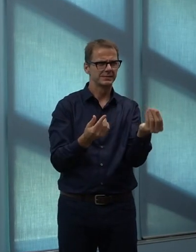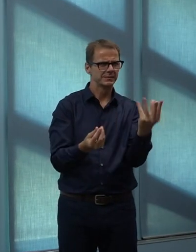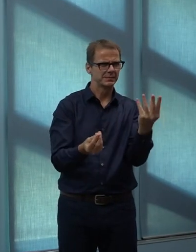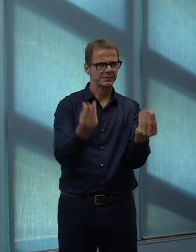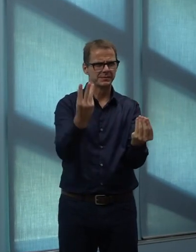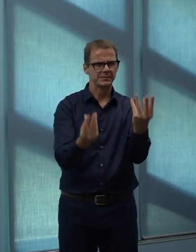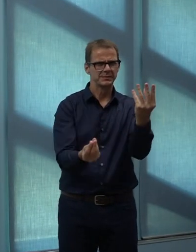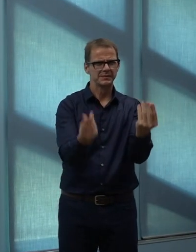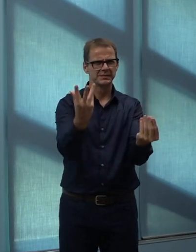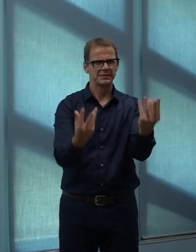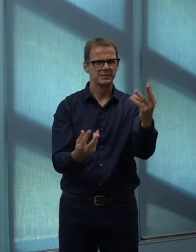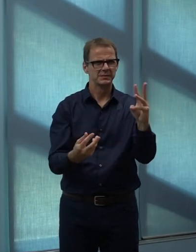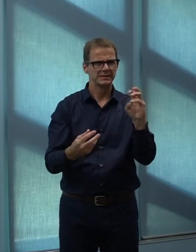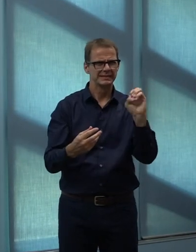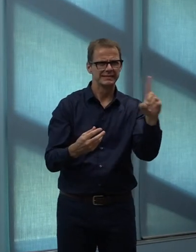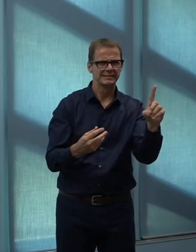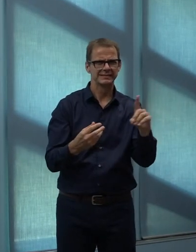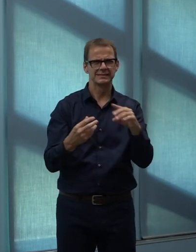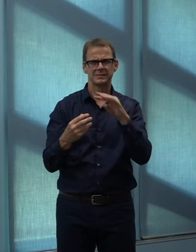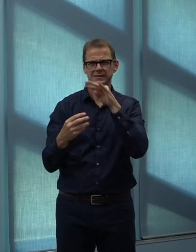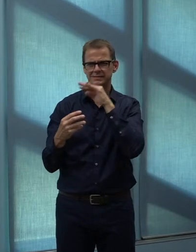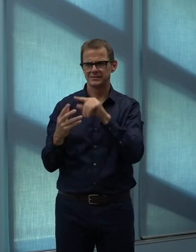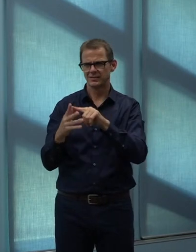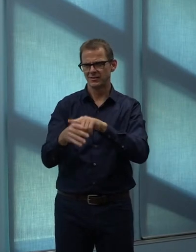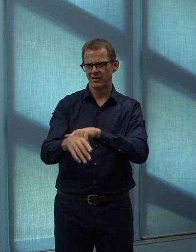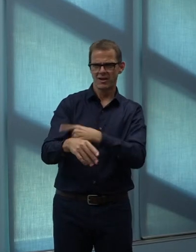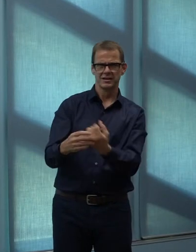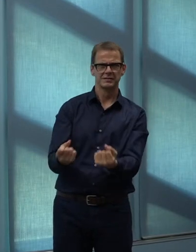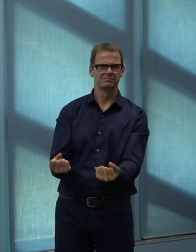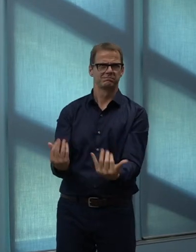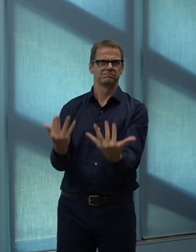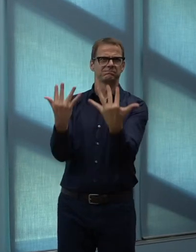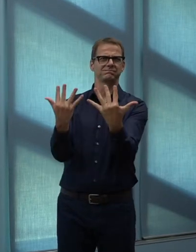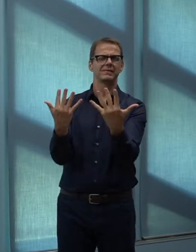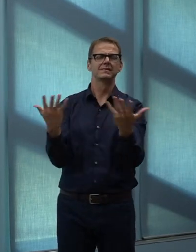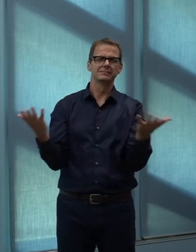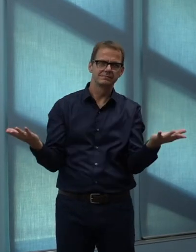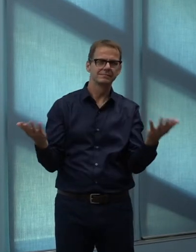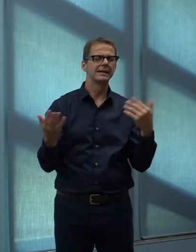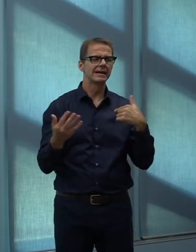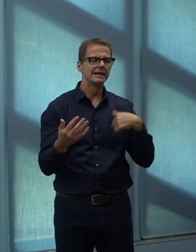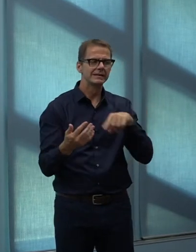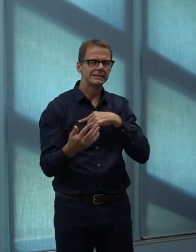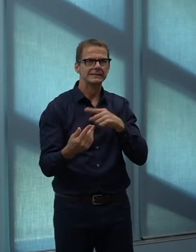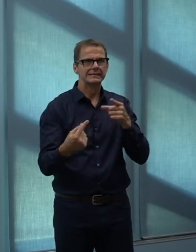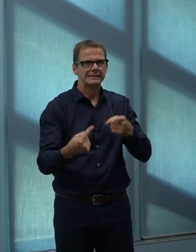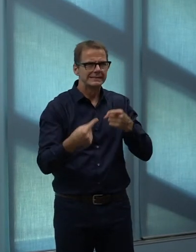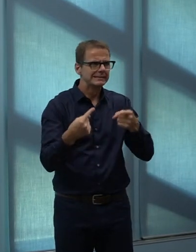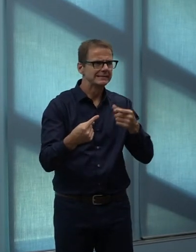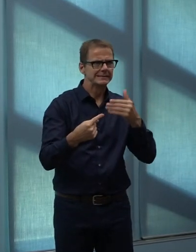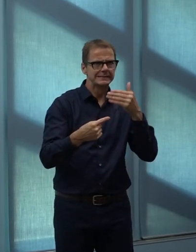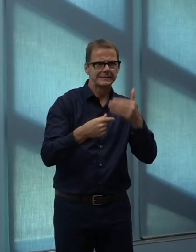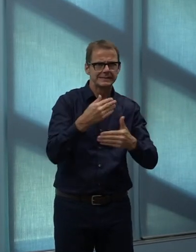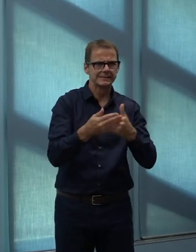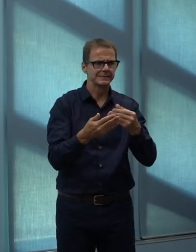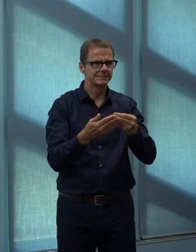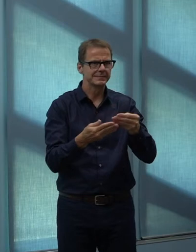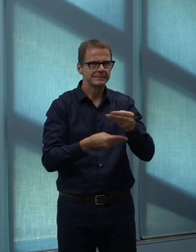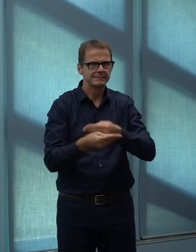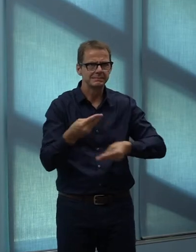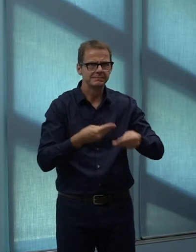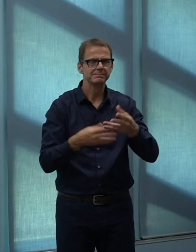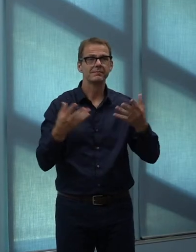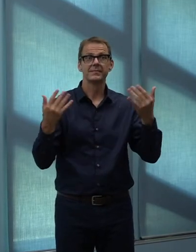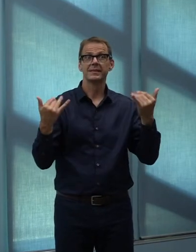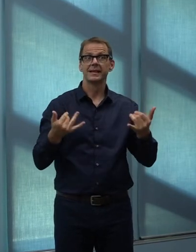but all local governments across the country. We know that this minor change in the service level will make a difference, though, and we hope